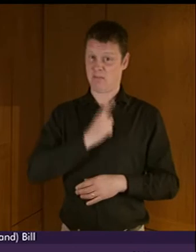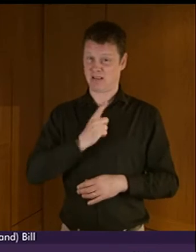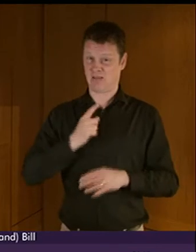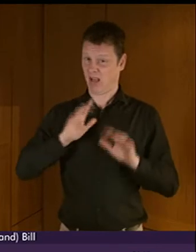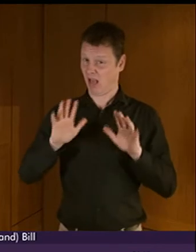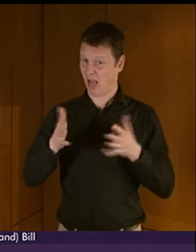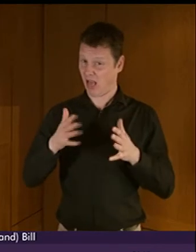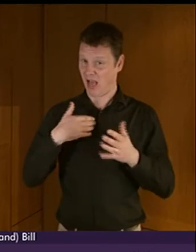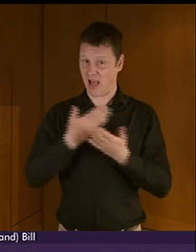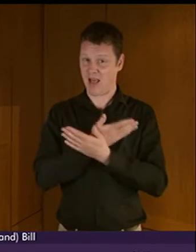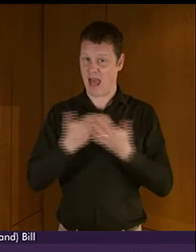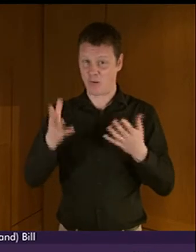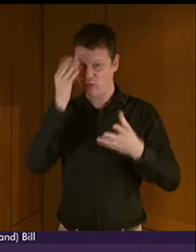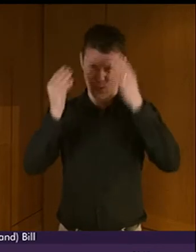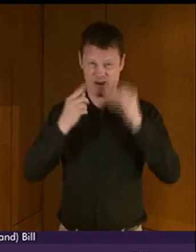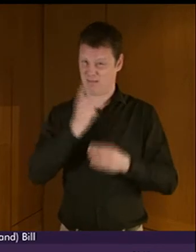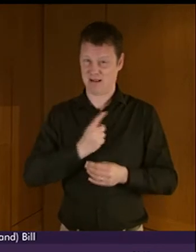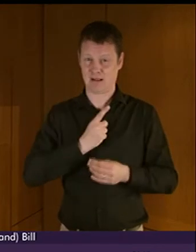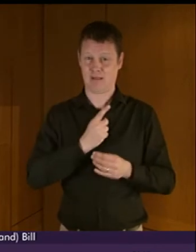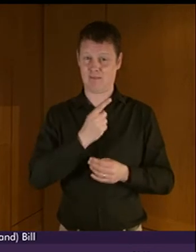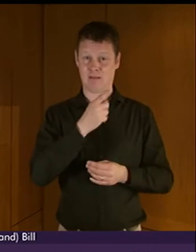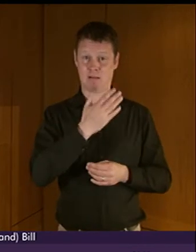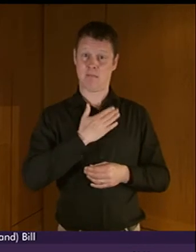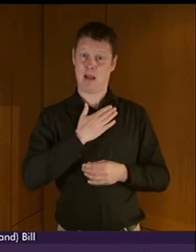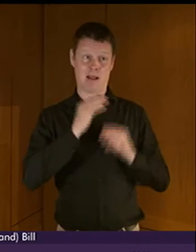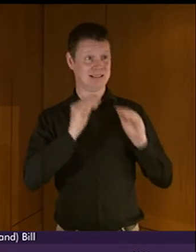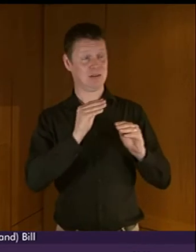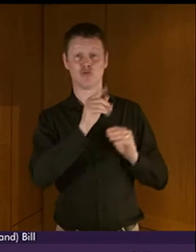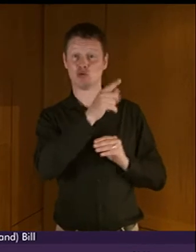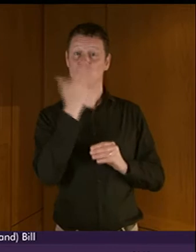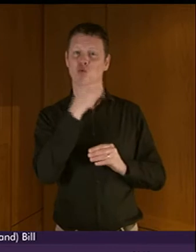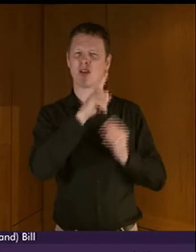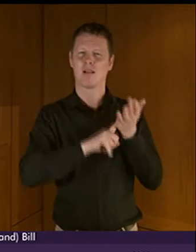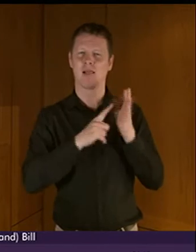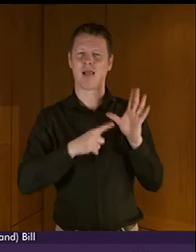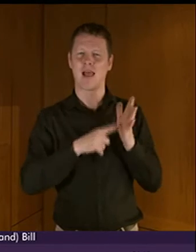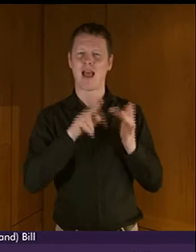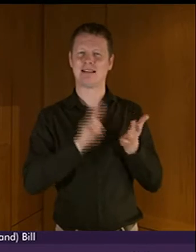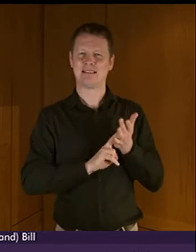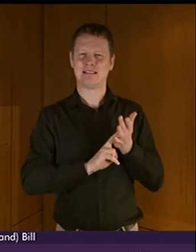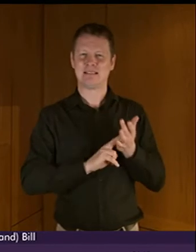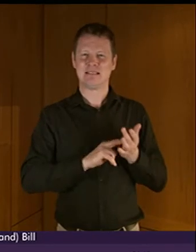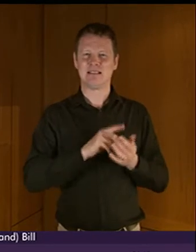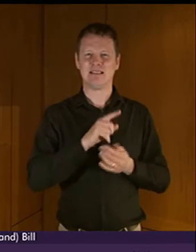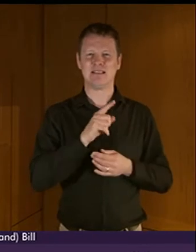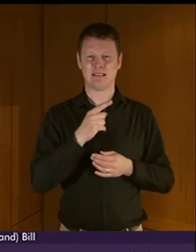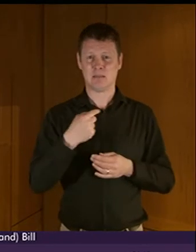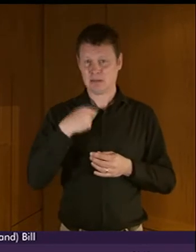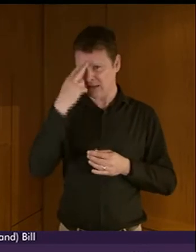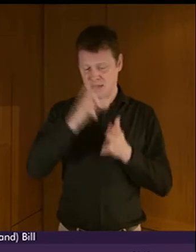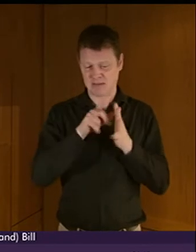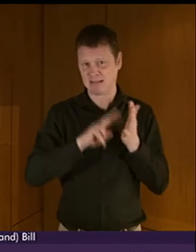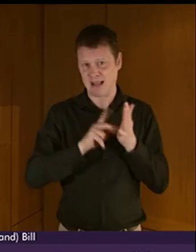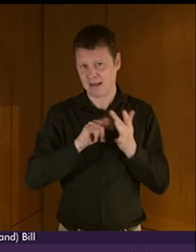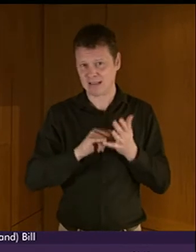school, my Latin teacher said to me, Boy, Boy, name was Dennis, but he